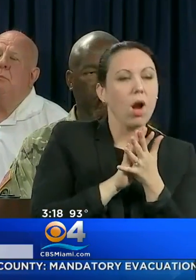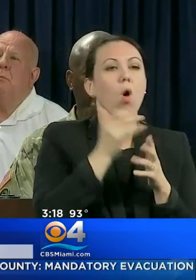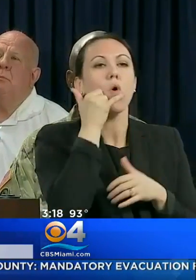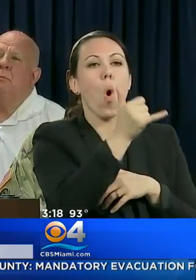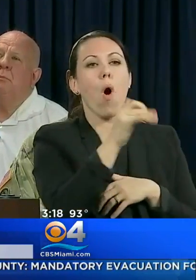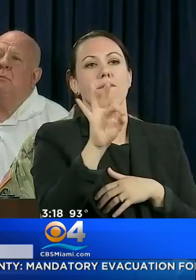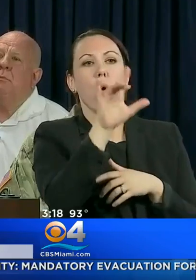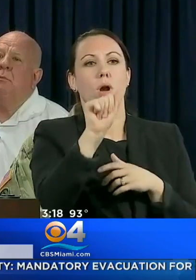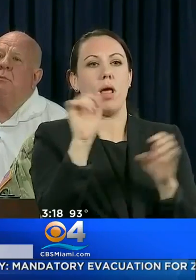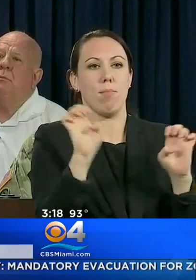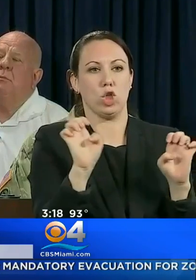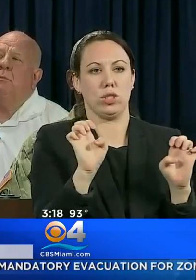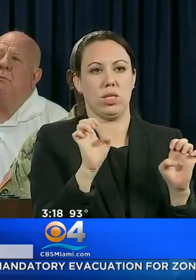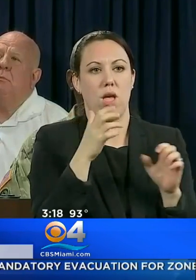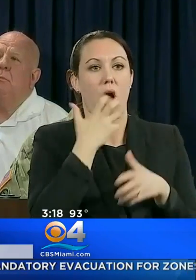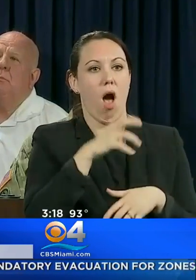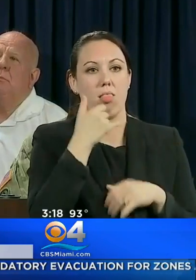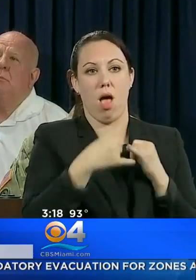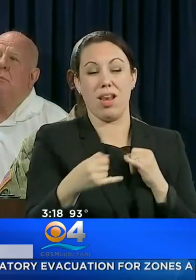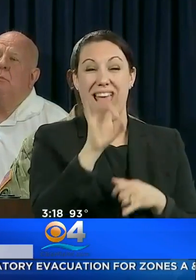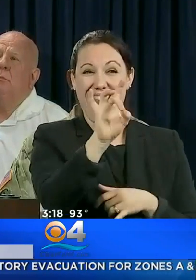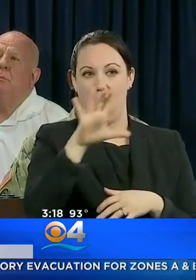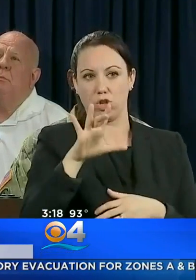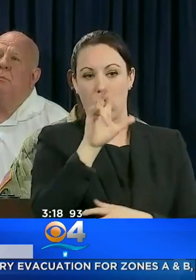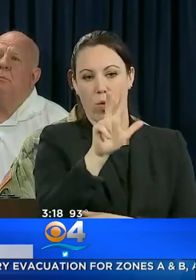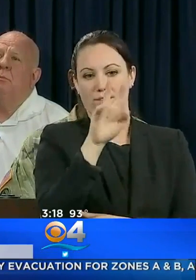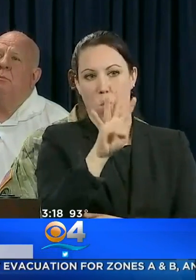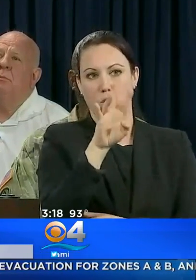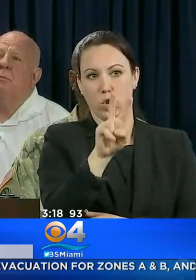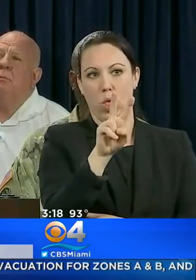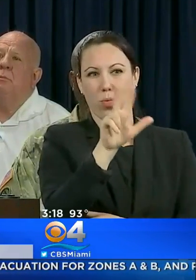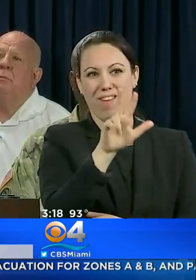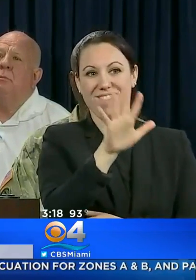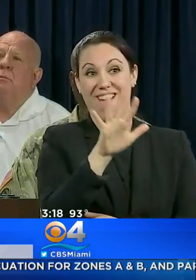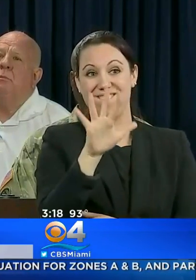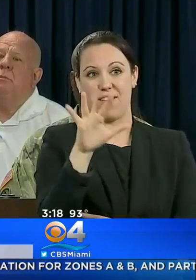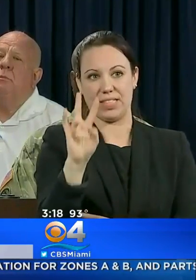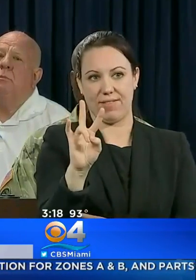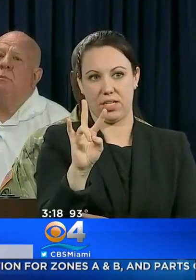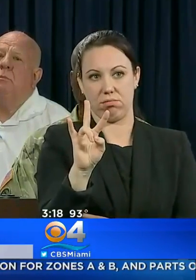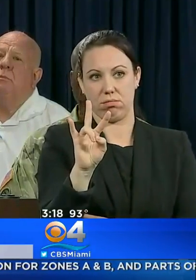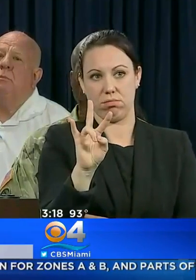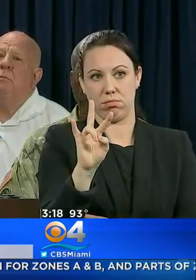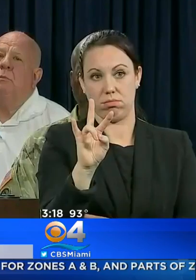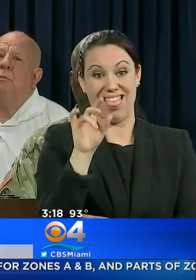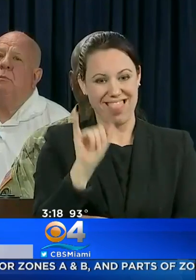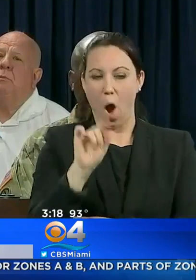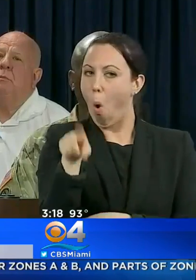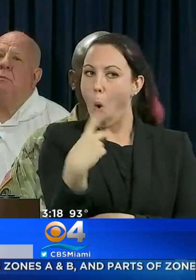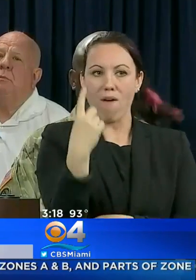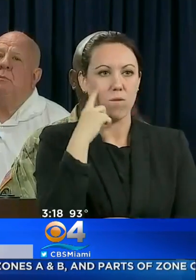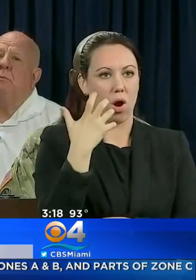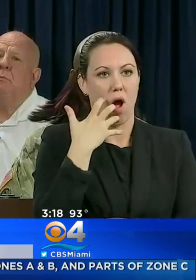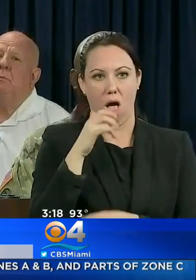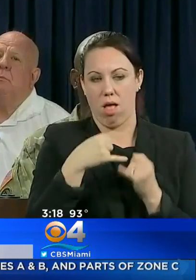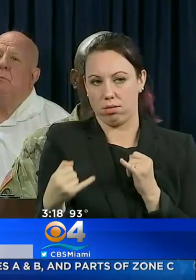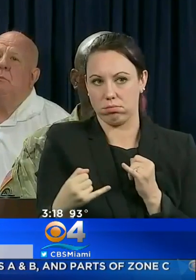EMERGENCY HOTLINE. 1-800-342-3557. IT'S A DEDICATED HOTLINE.